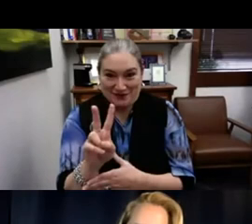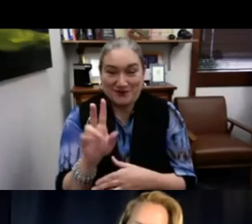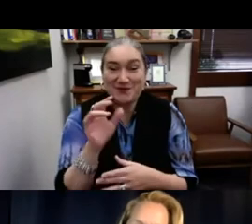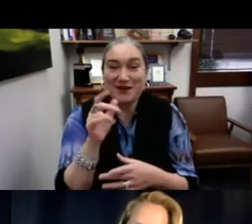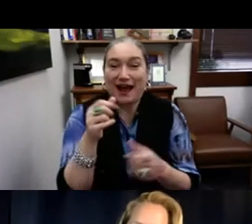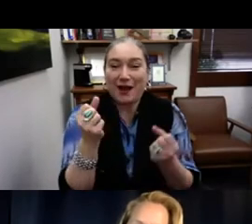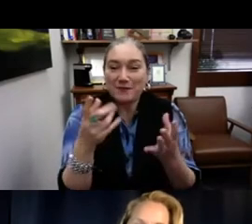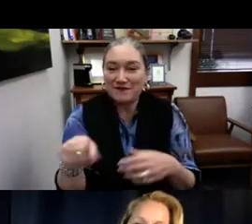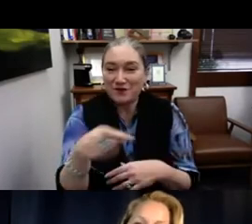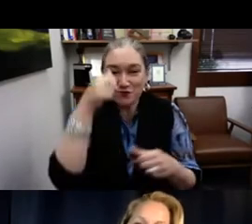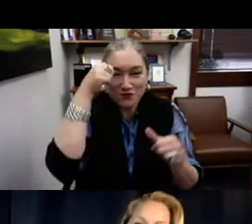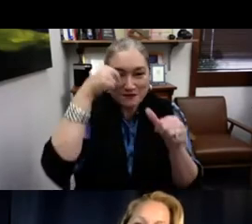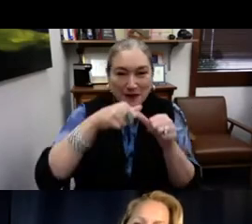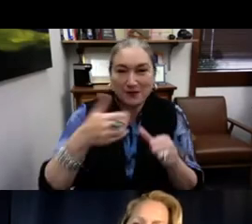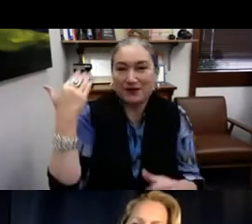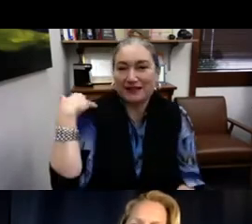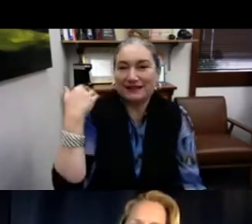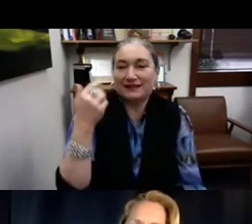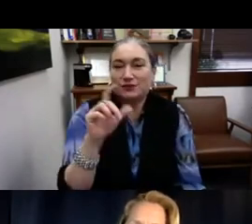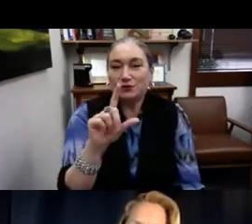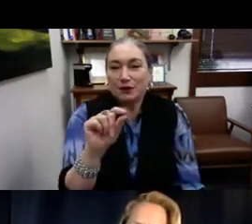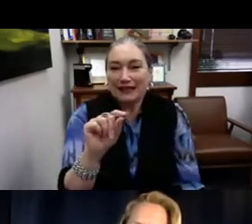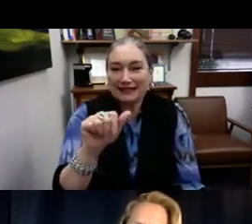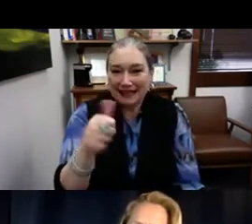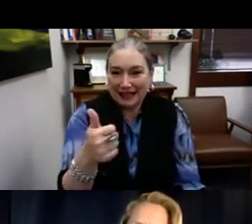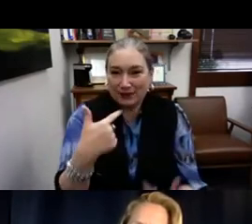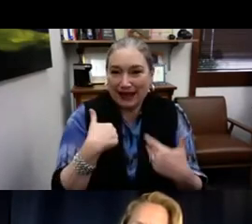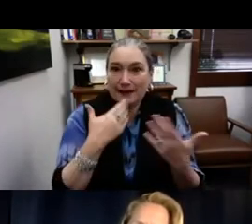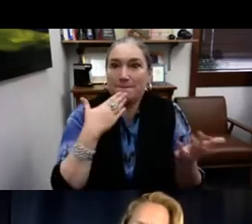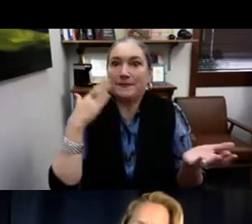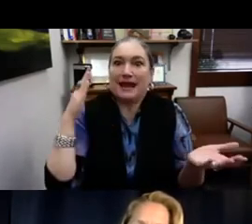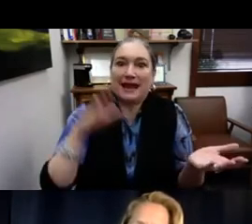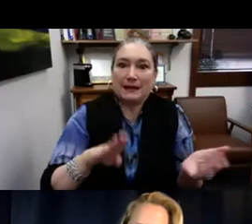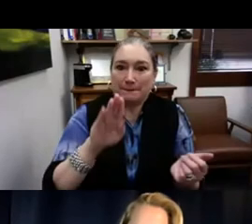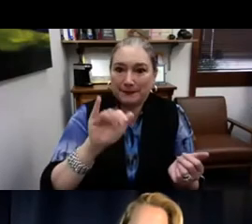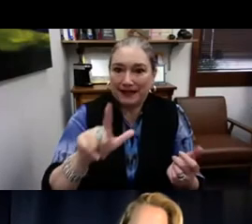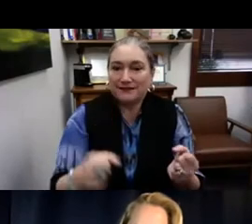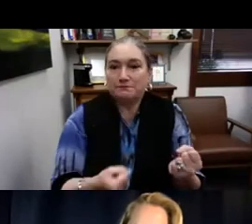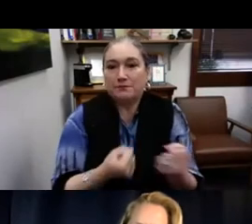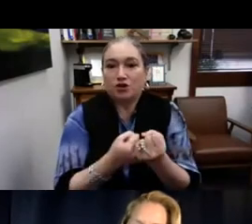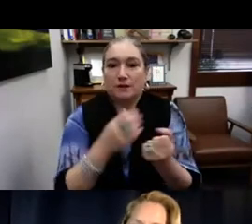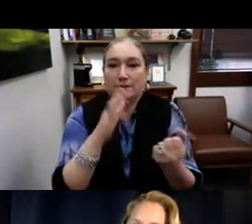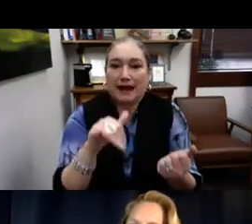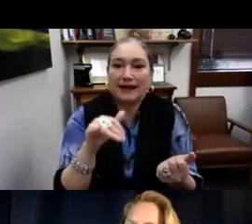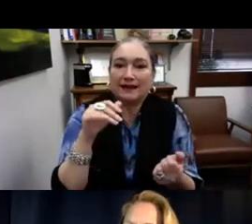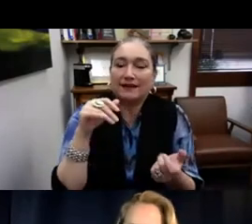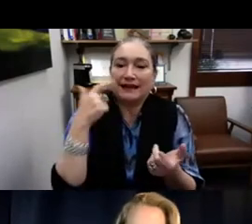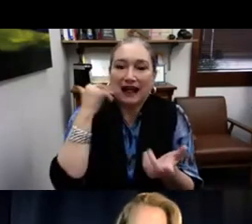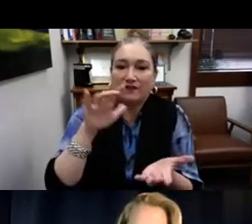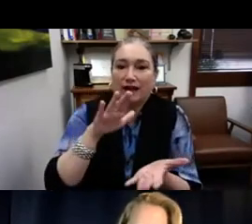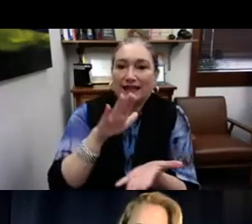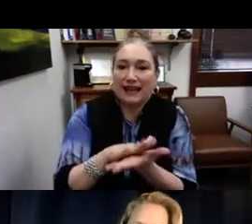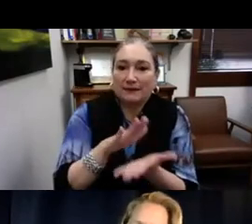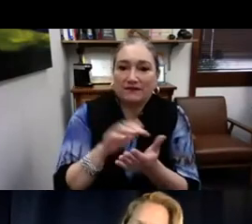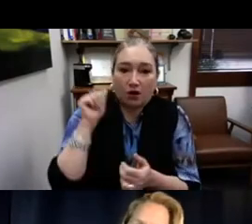2072. So how many of you remember in 2010, we had a bad